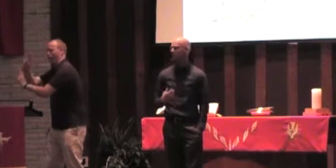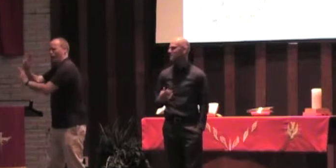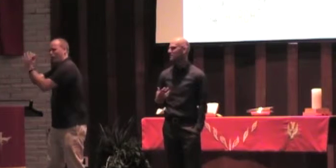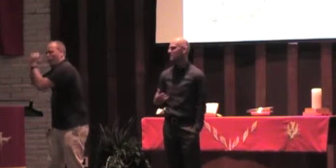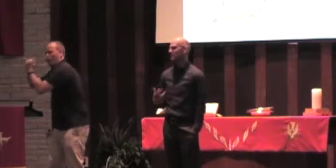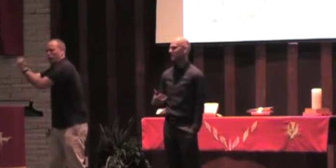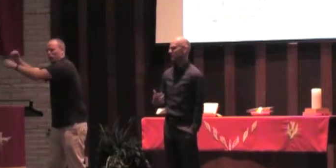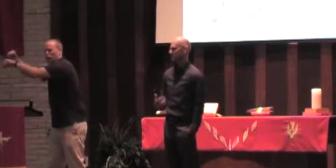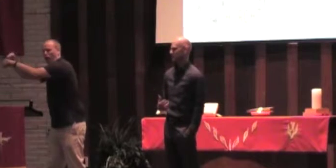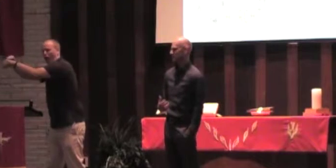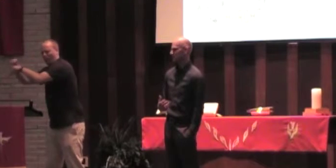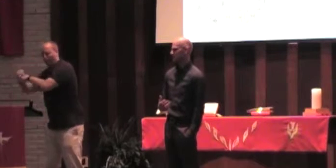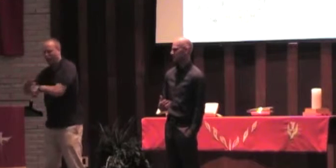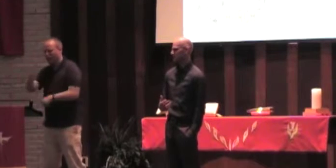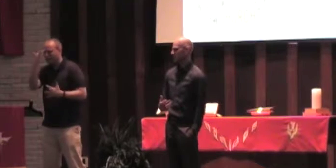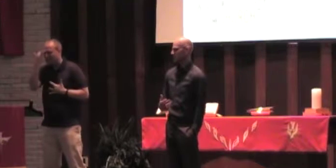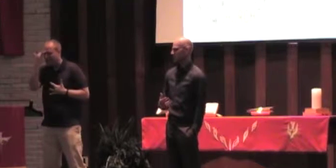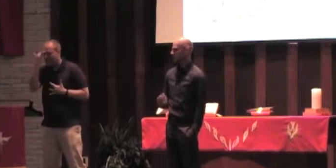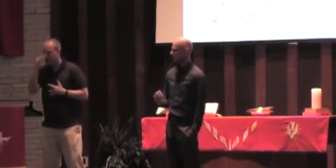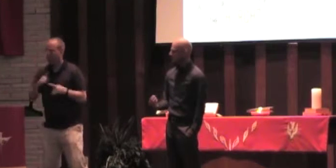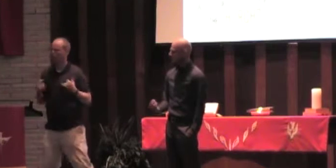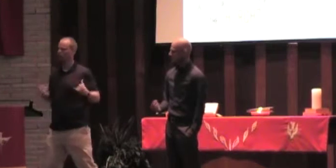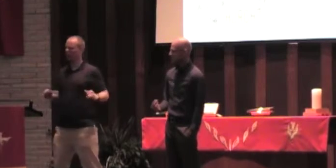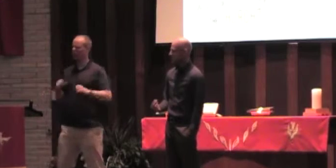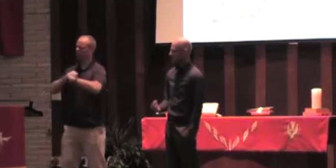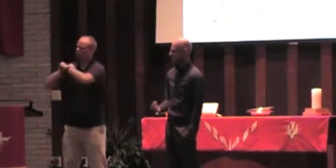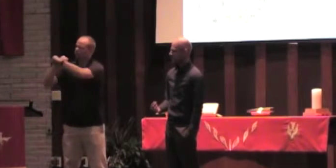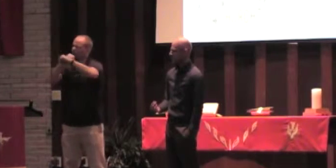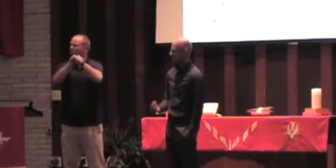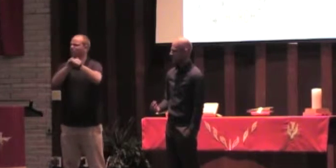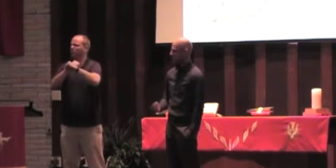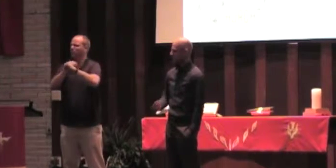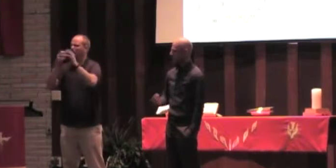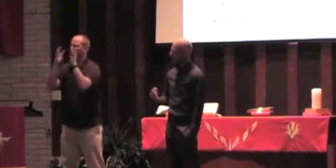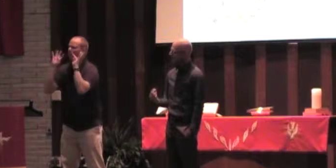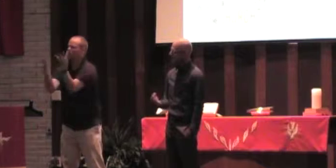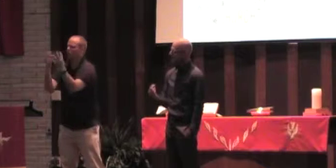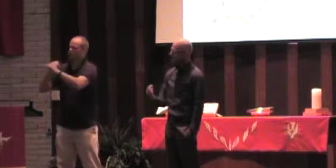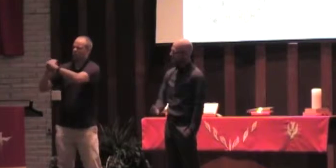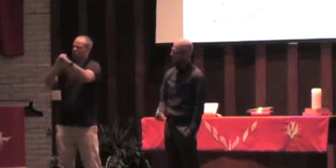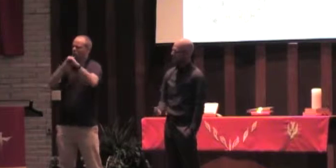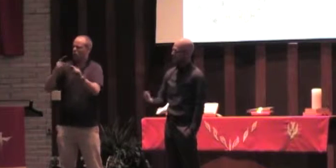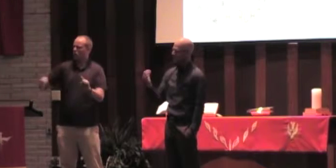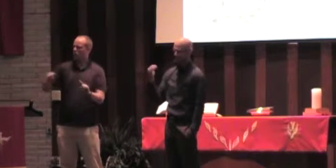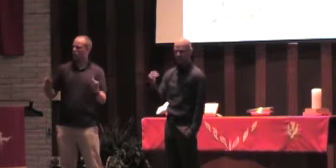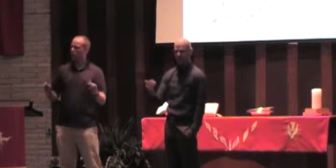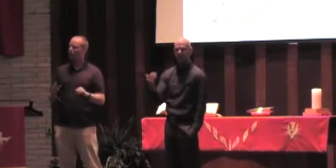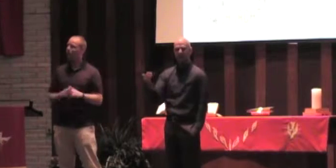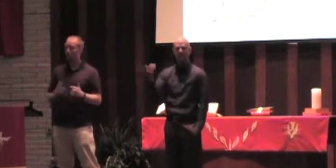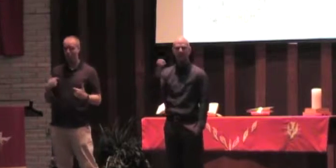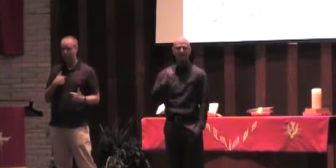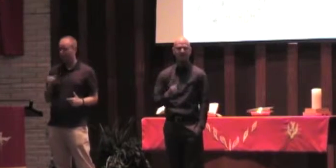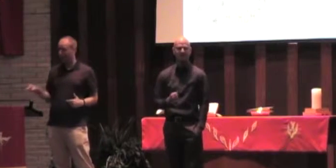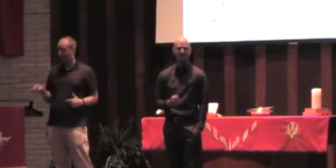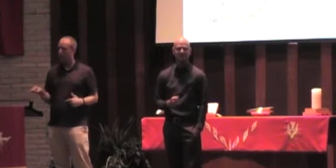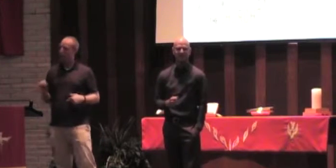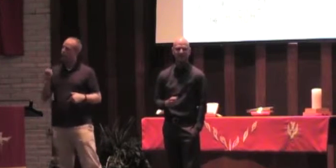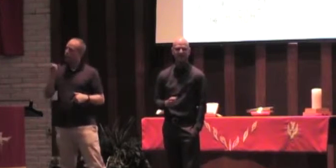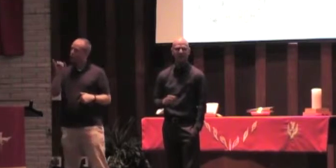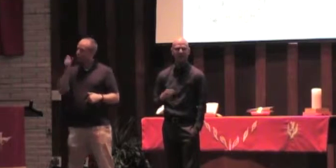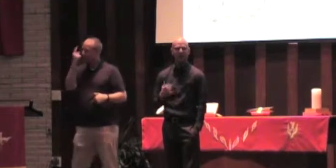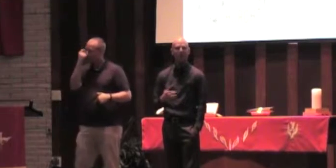And we do the same thing. the good news is that when the gospel of Jesus is rightly lived,